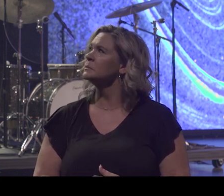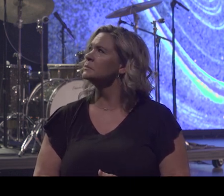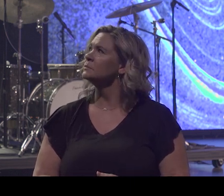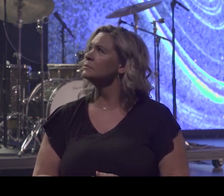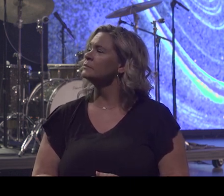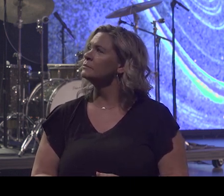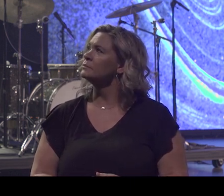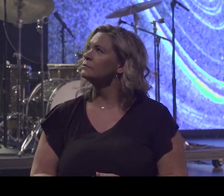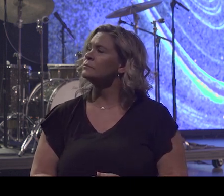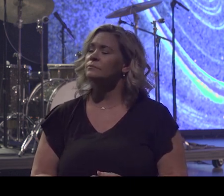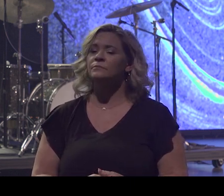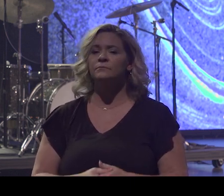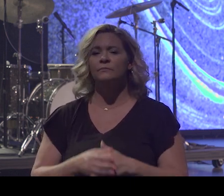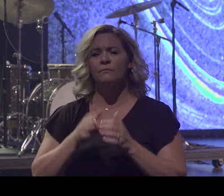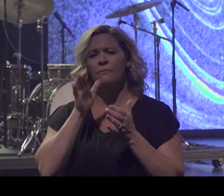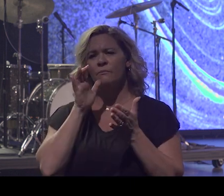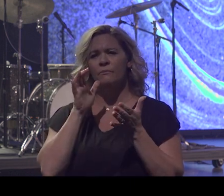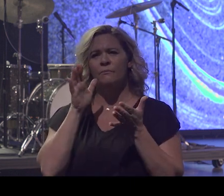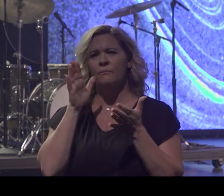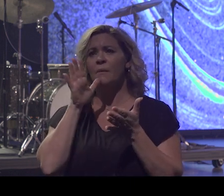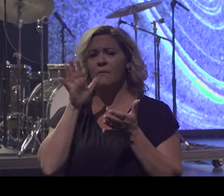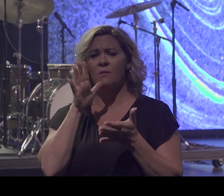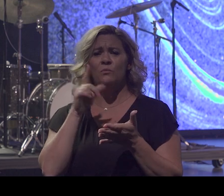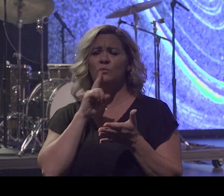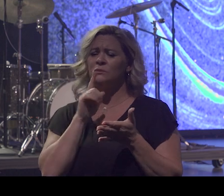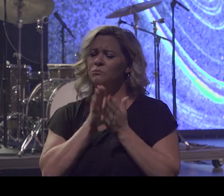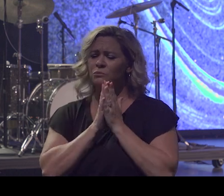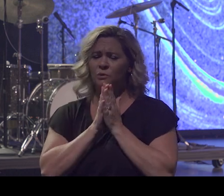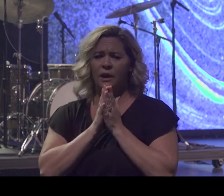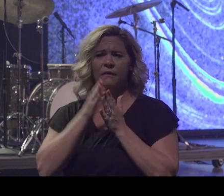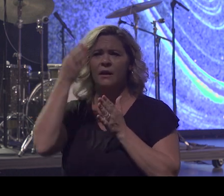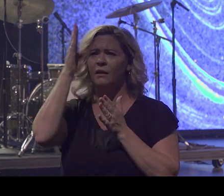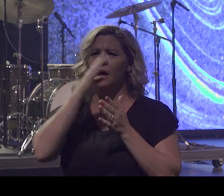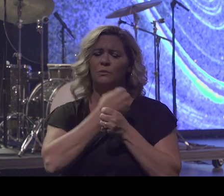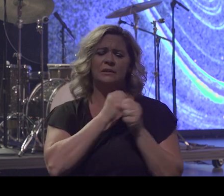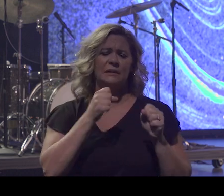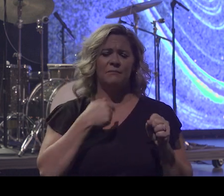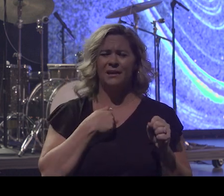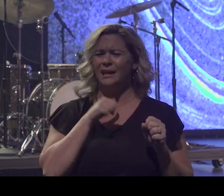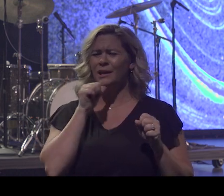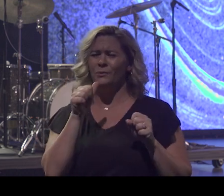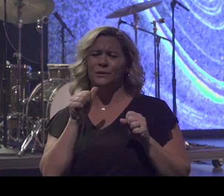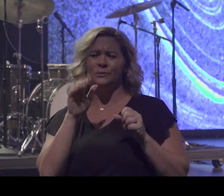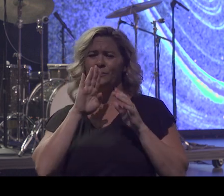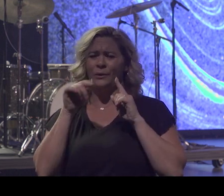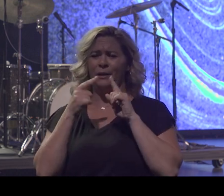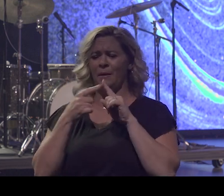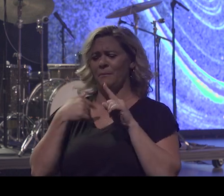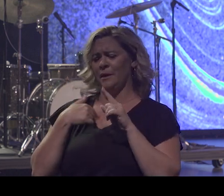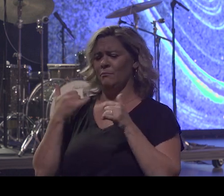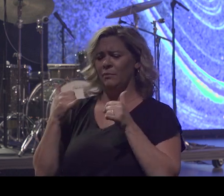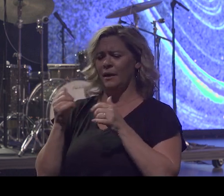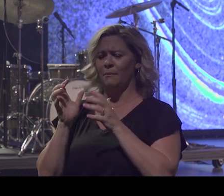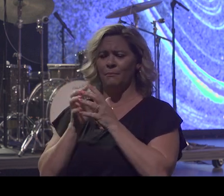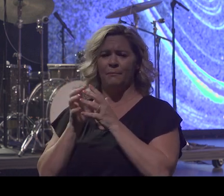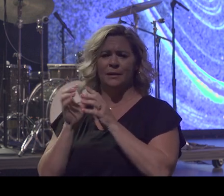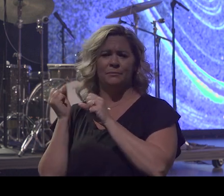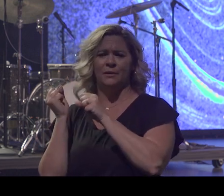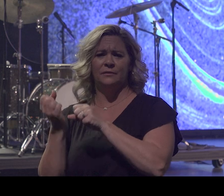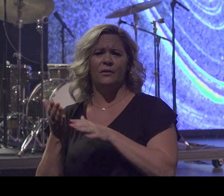She was praying that God would save me. She wasn't concerned about Daryl Strawberry, Major League Baseball player, living behind community gates. She was